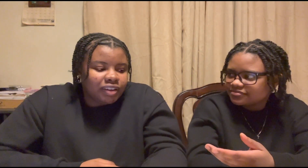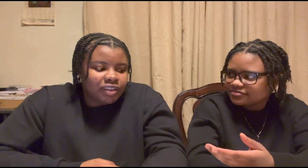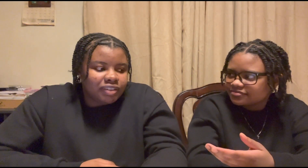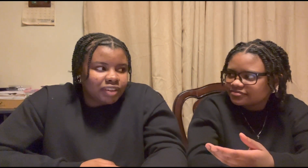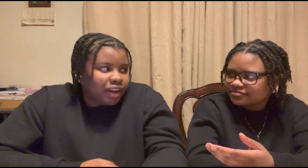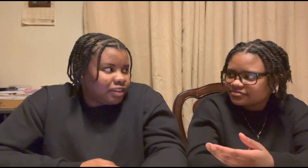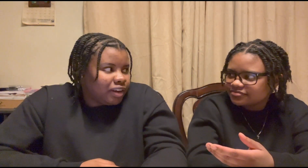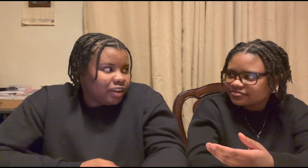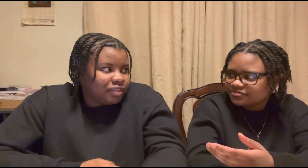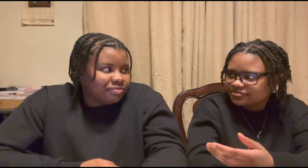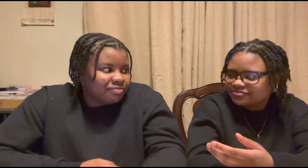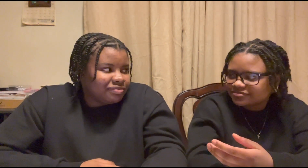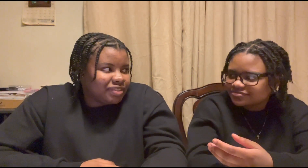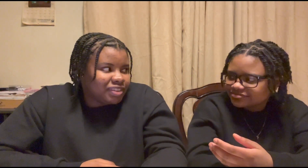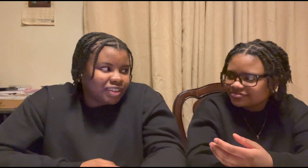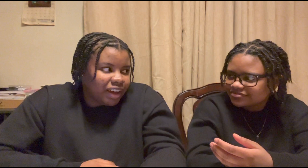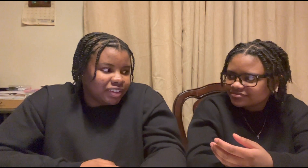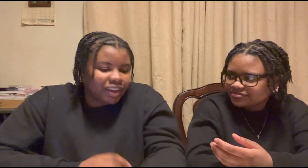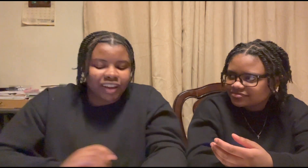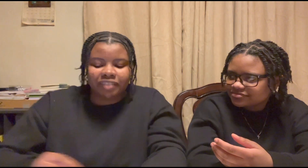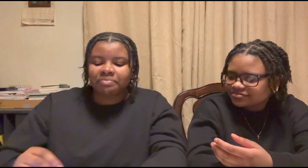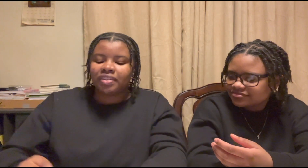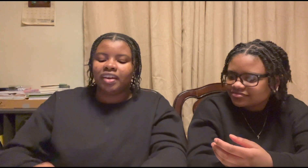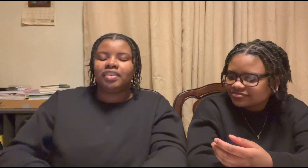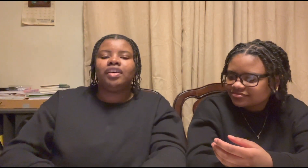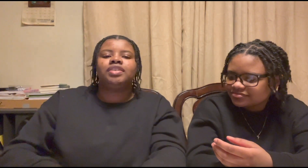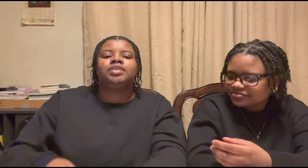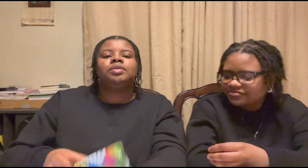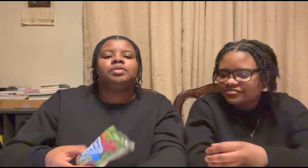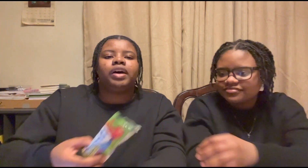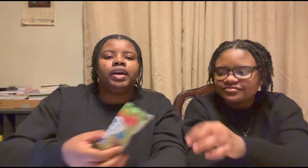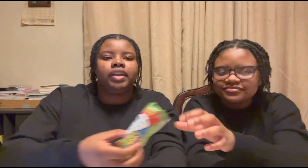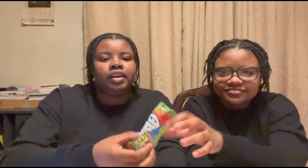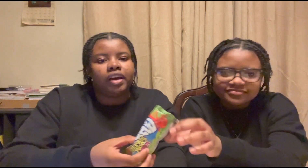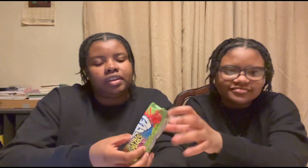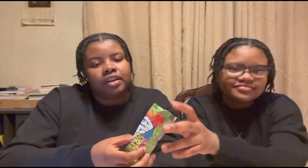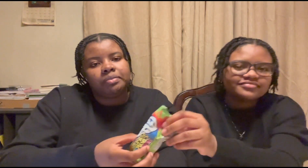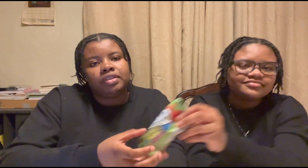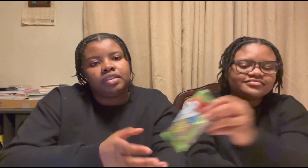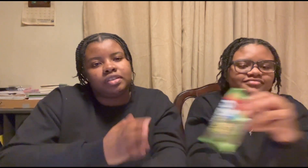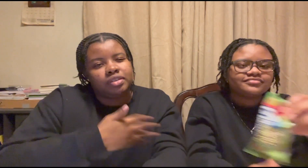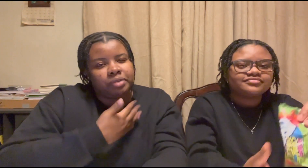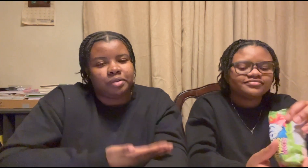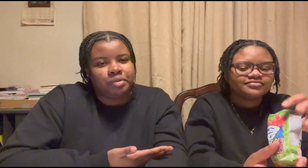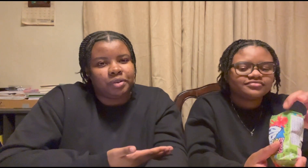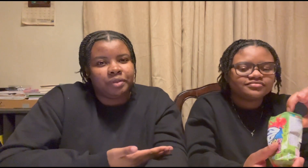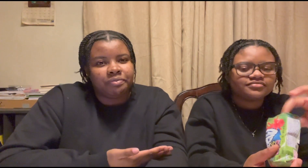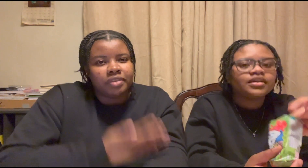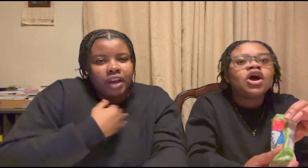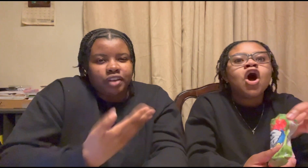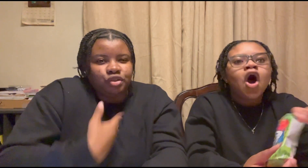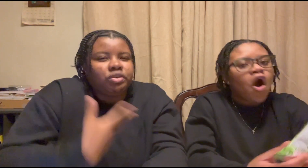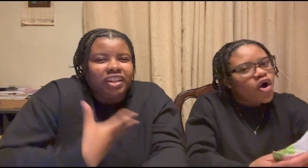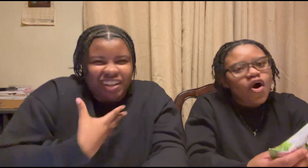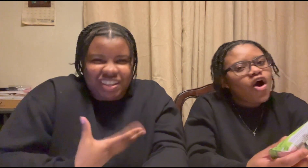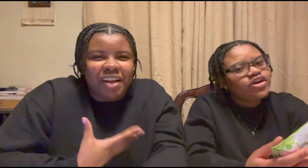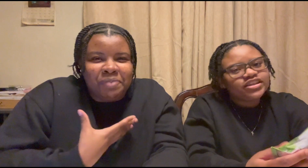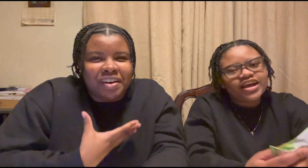side eye side and also i like i think i'm addicted to my computer i just really like oh yeah